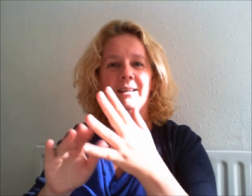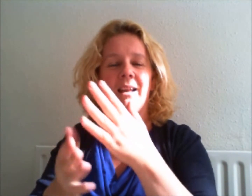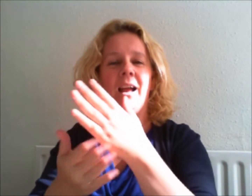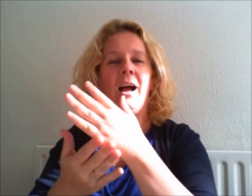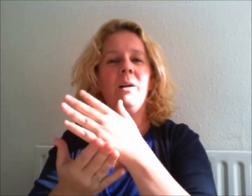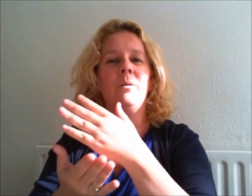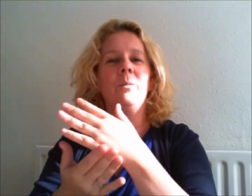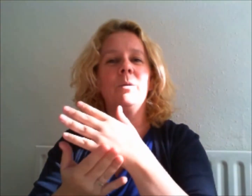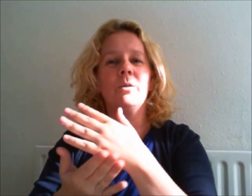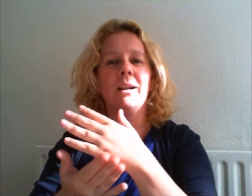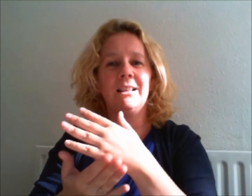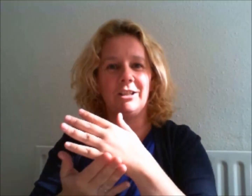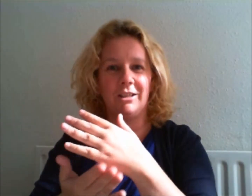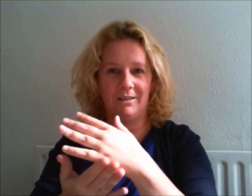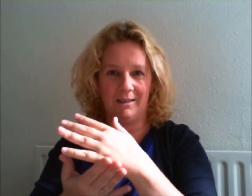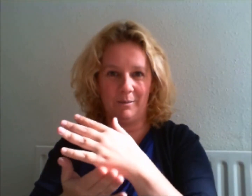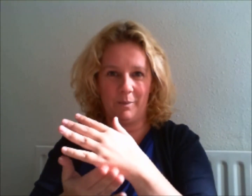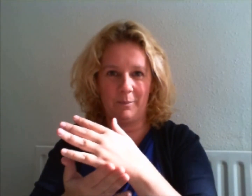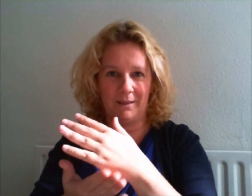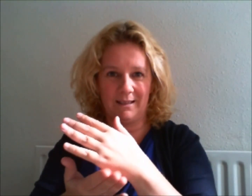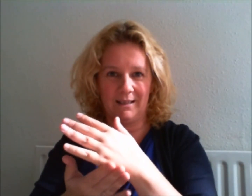I want more gratitude in my business.